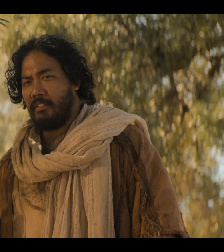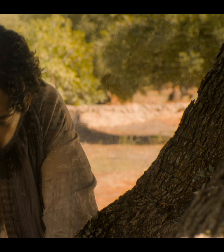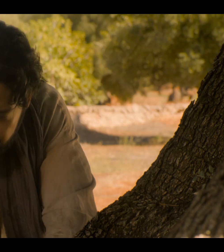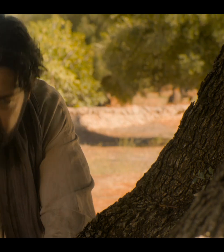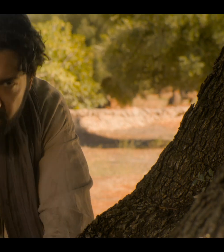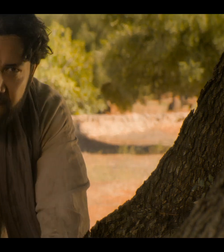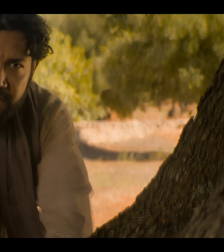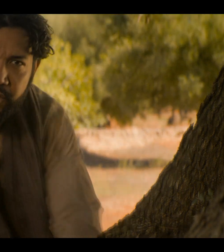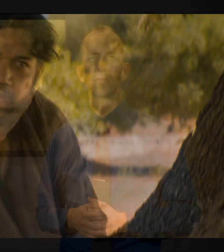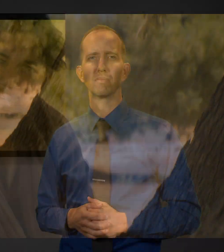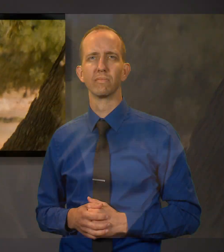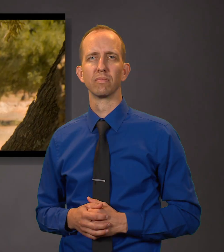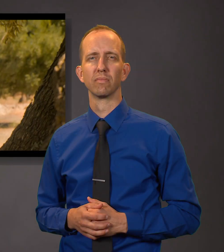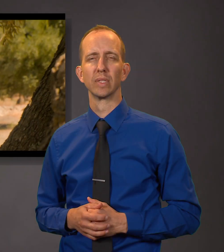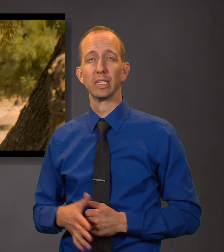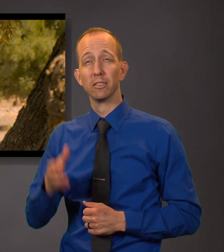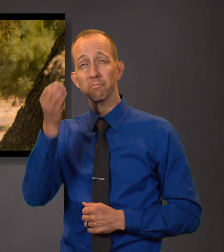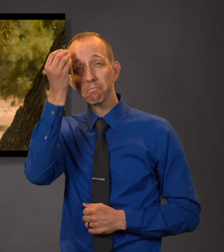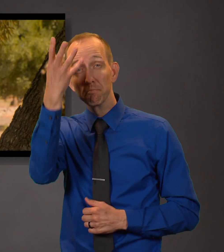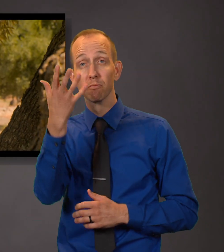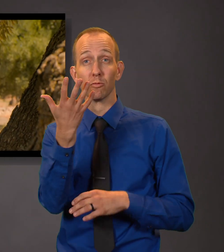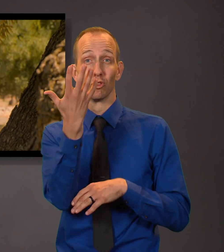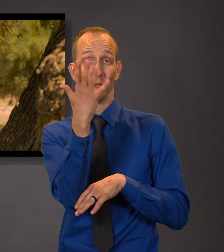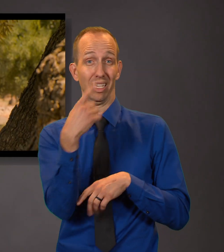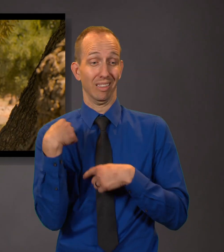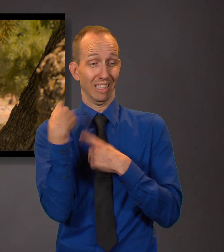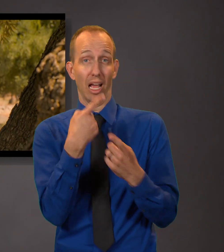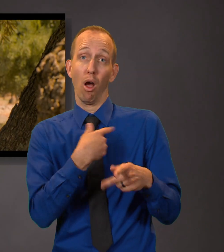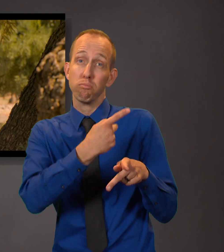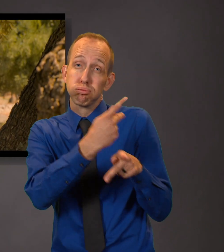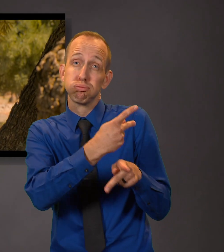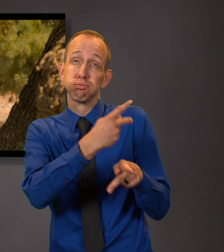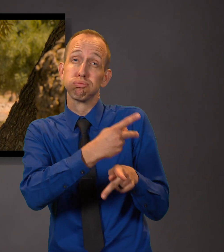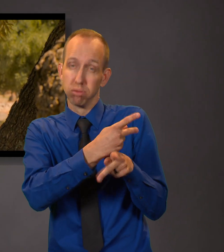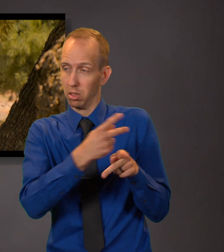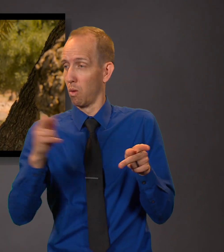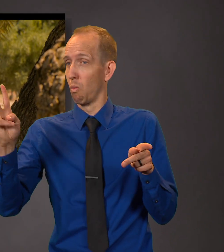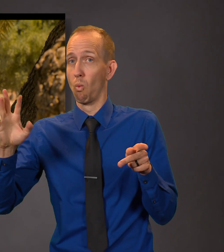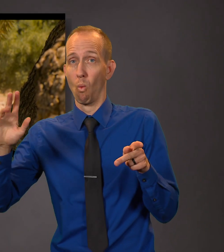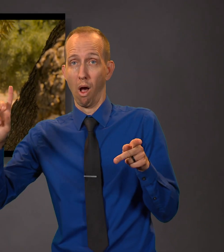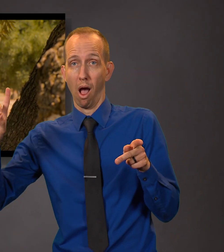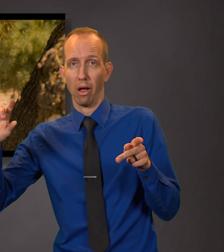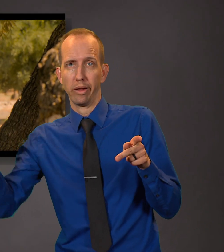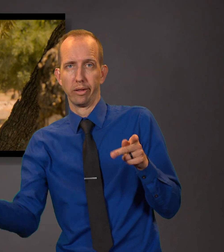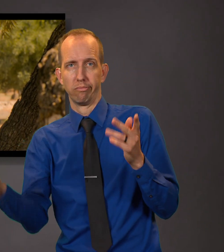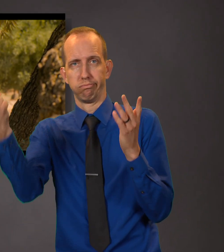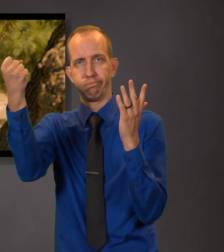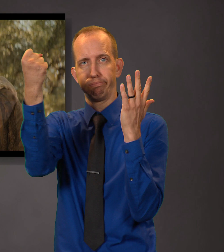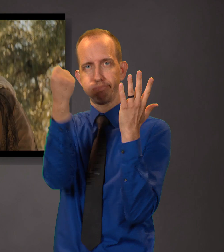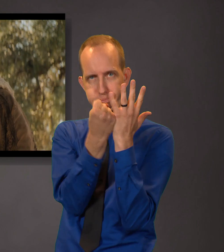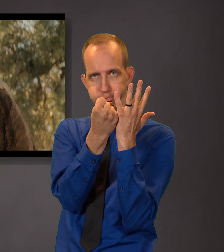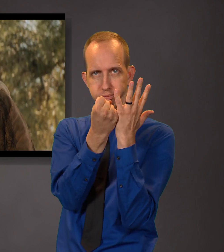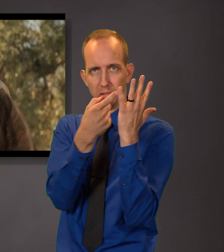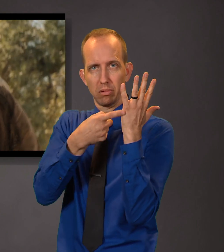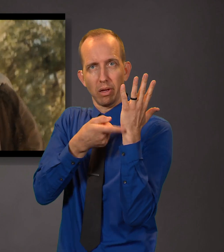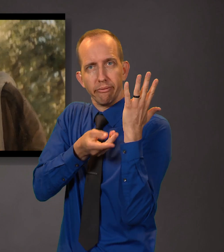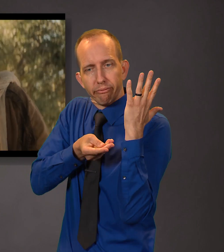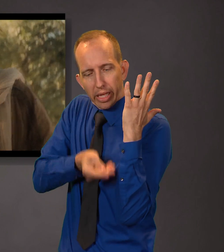Because thou didst graft in the branches of the wild olive tree, they have nourished the roots, that they are alive and that they have not perished.